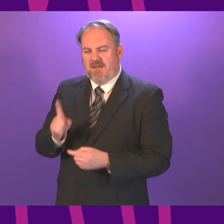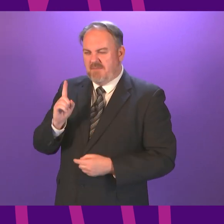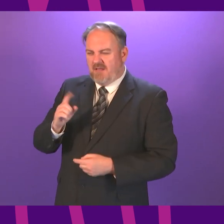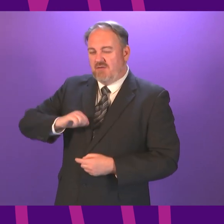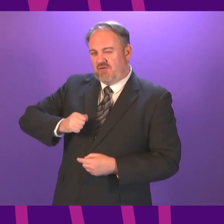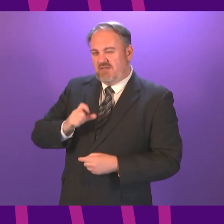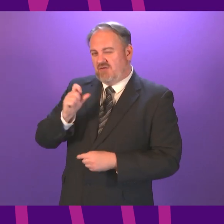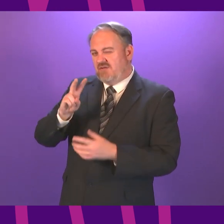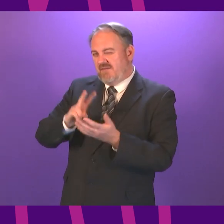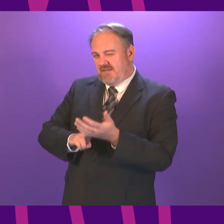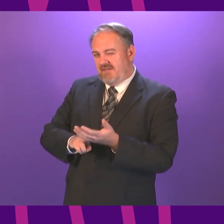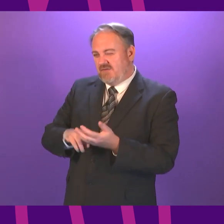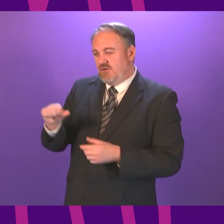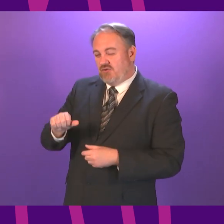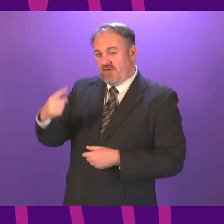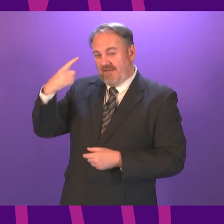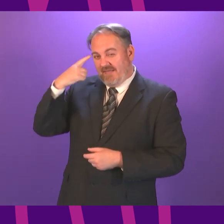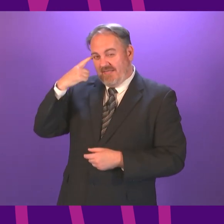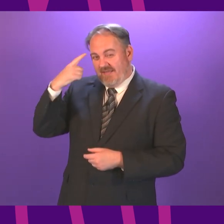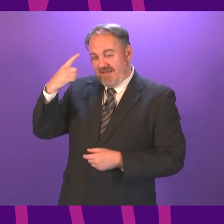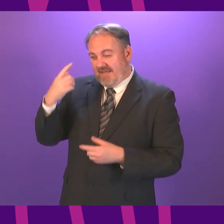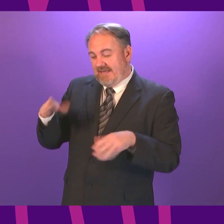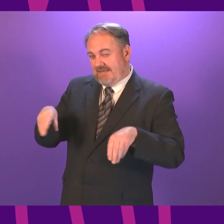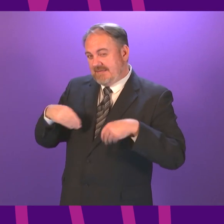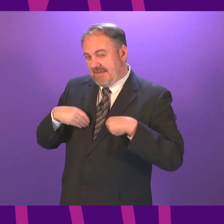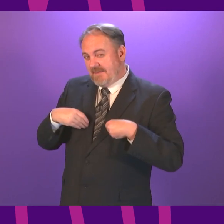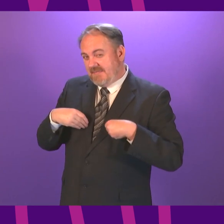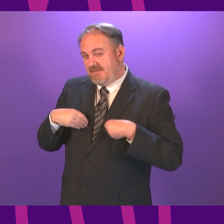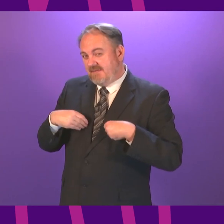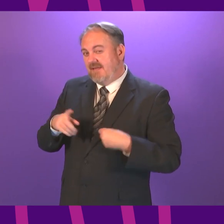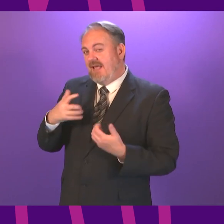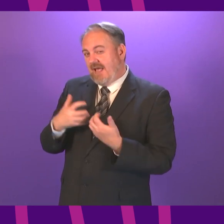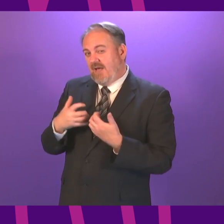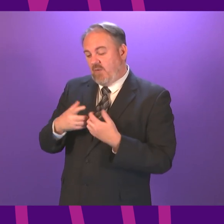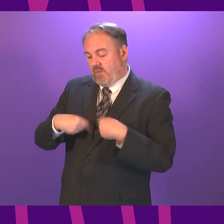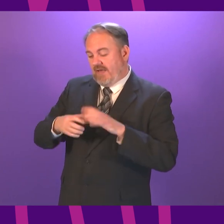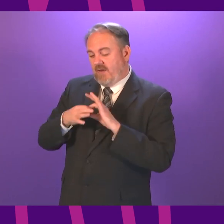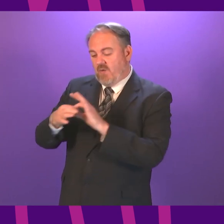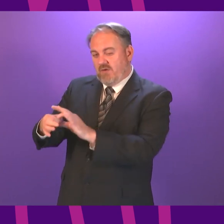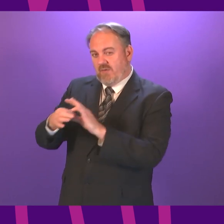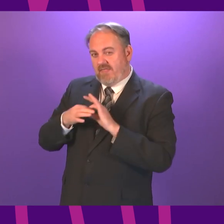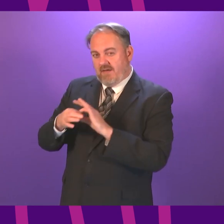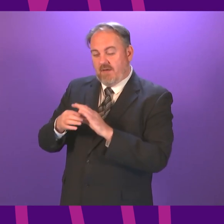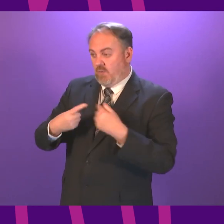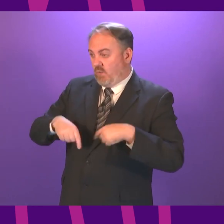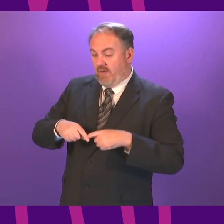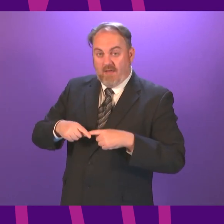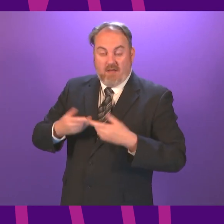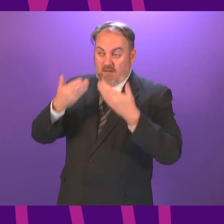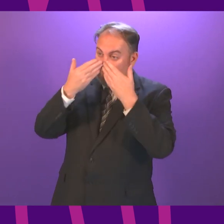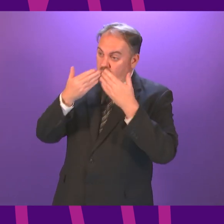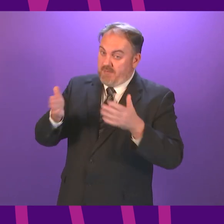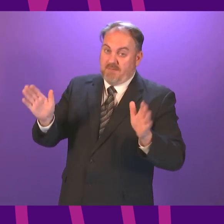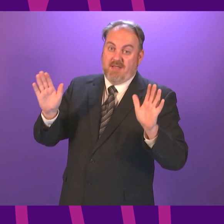within themselves to actually embrace the areas where we might be able to build common ground so there is a willingness and an open door